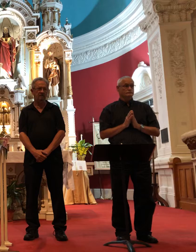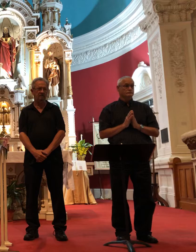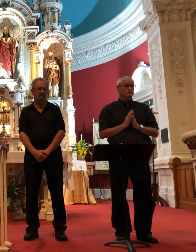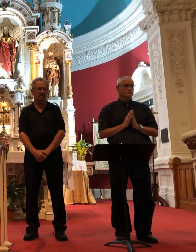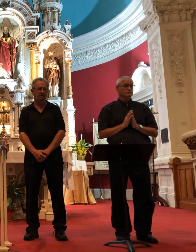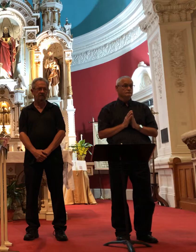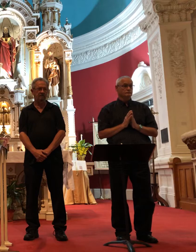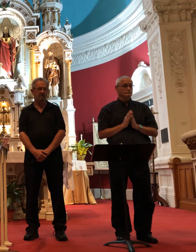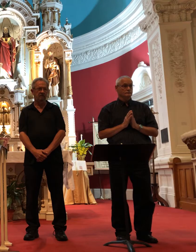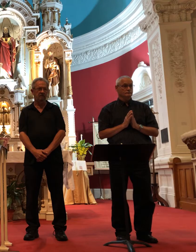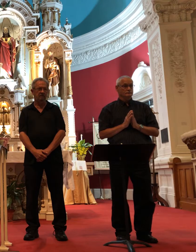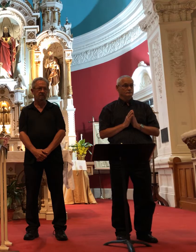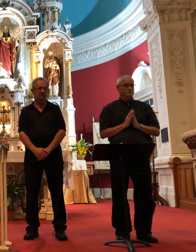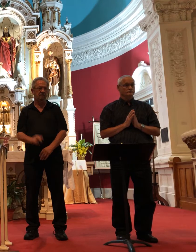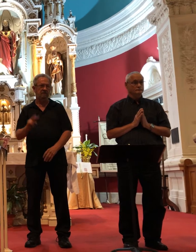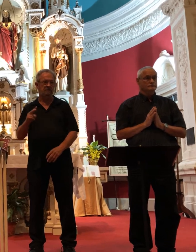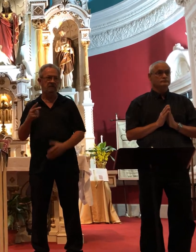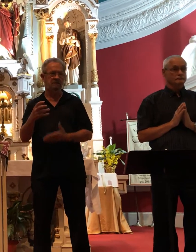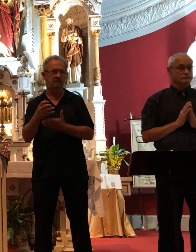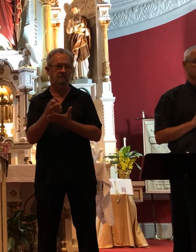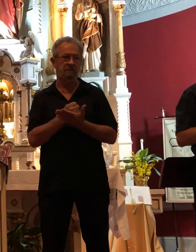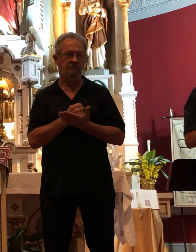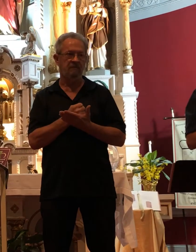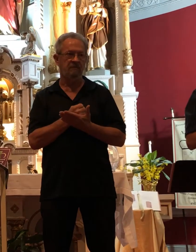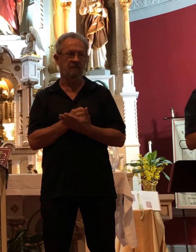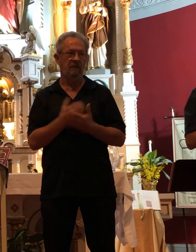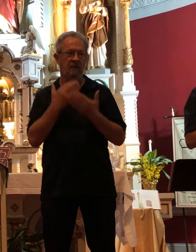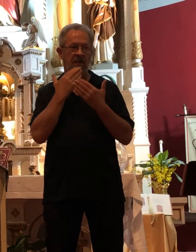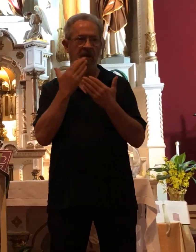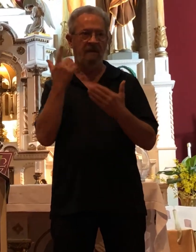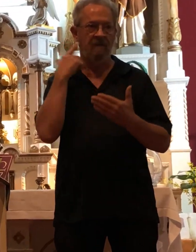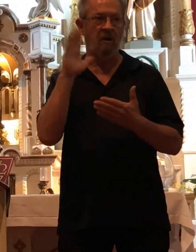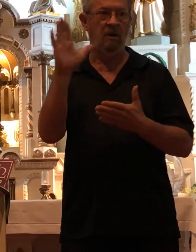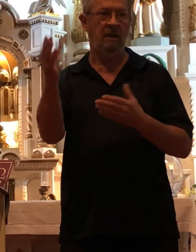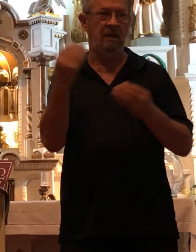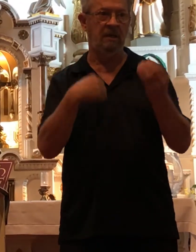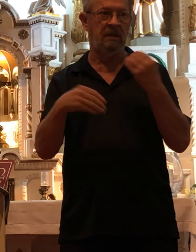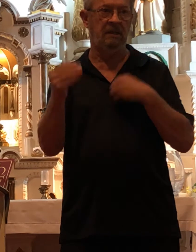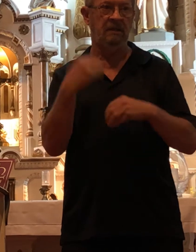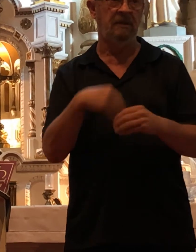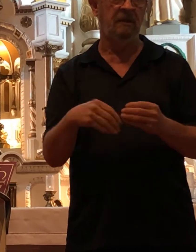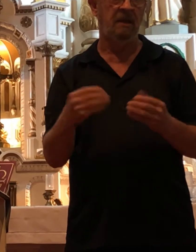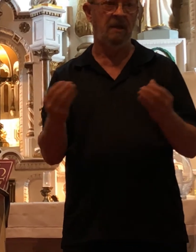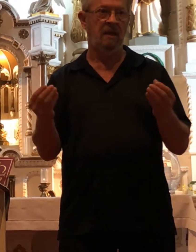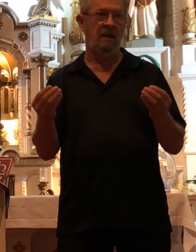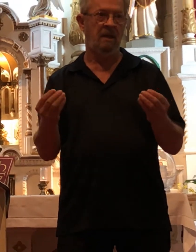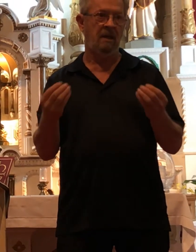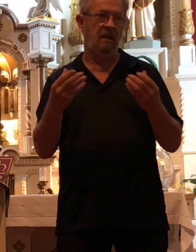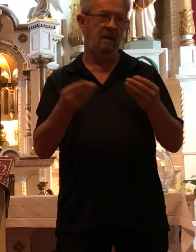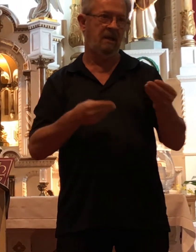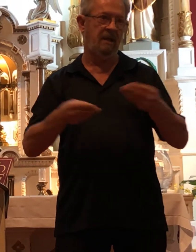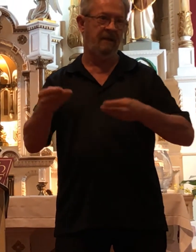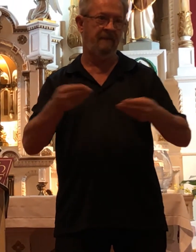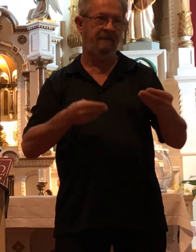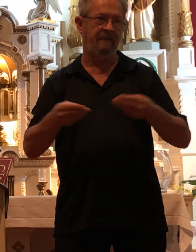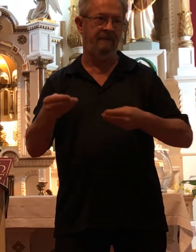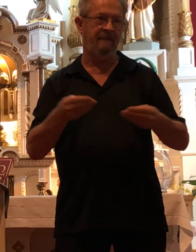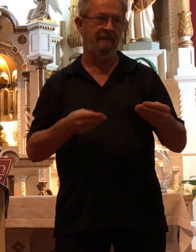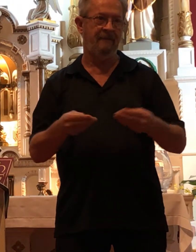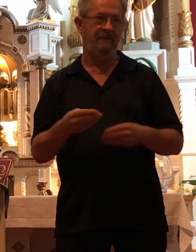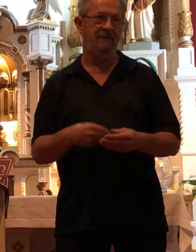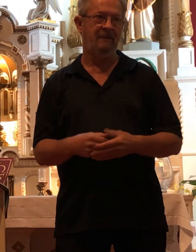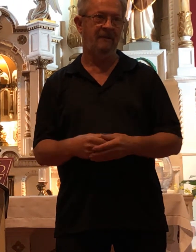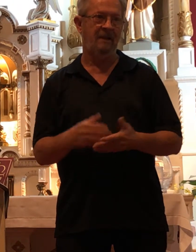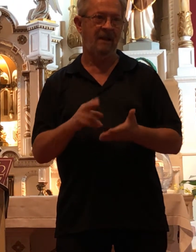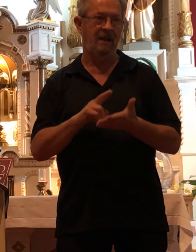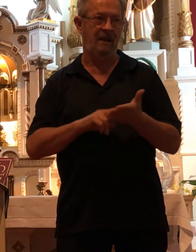We thank you for your generosity and just one announcement today. Next weekend on